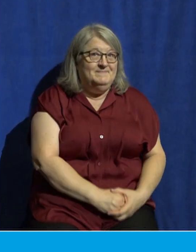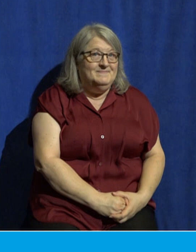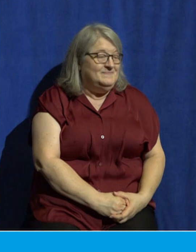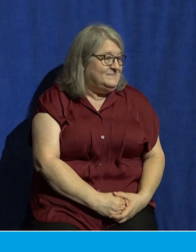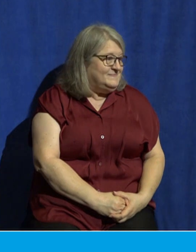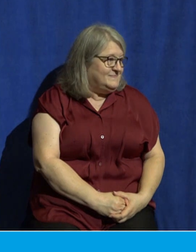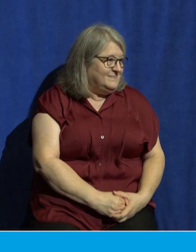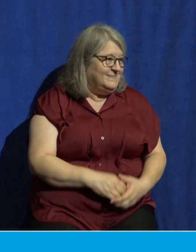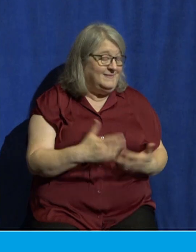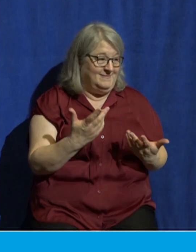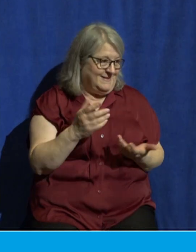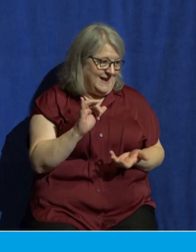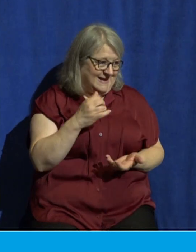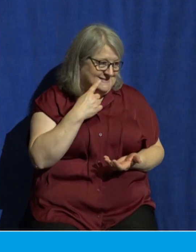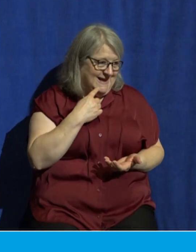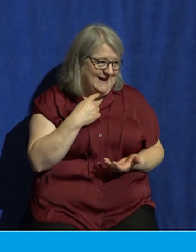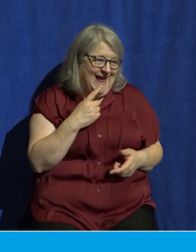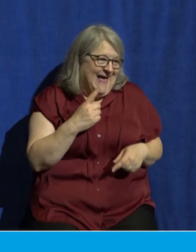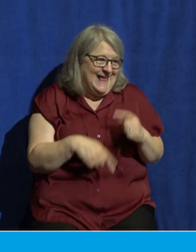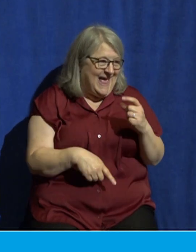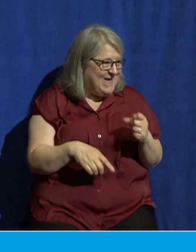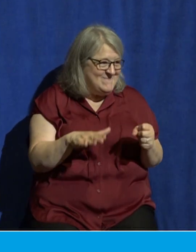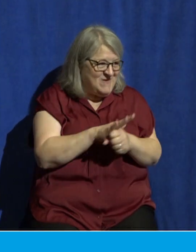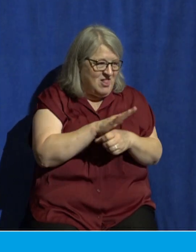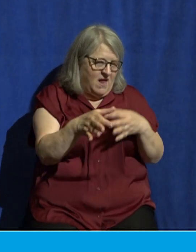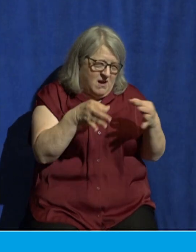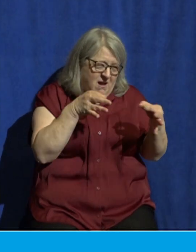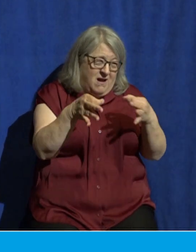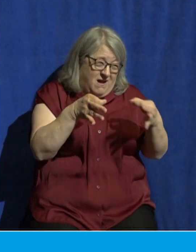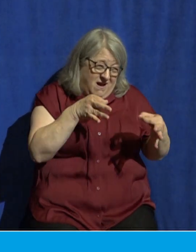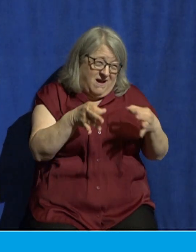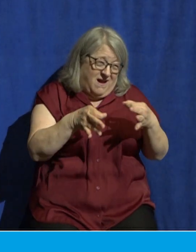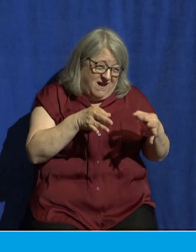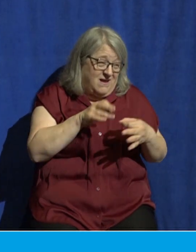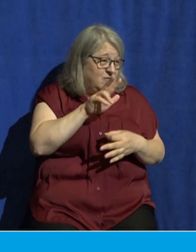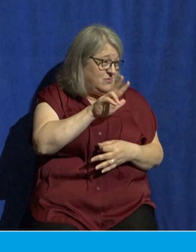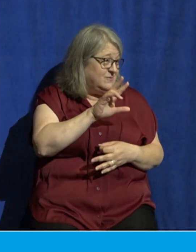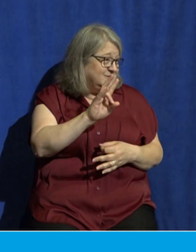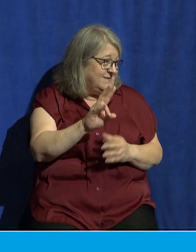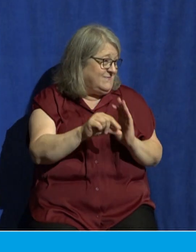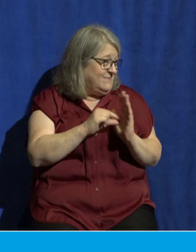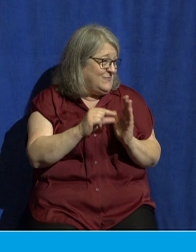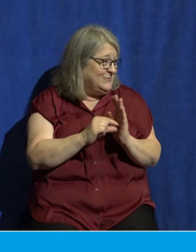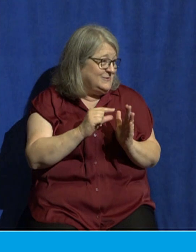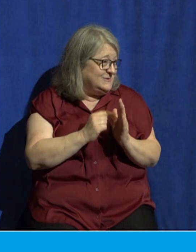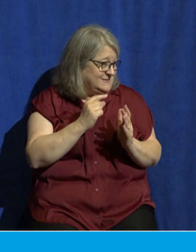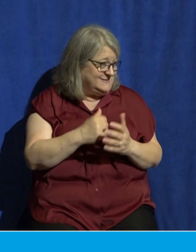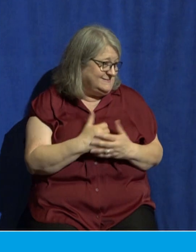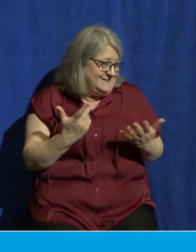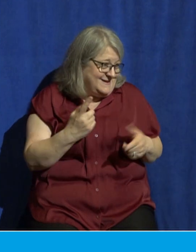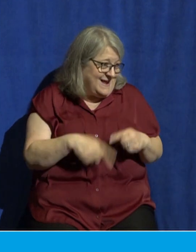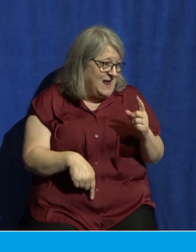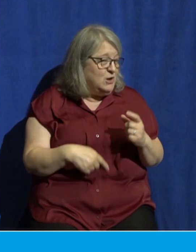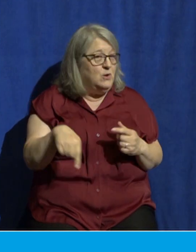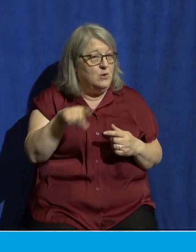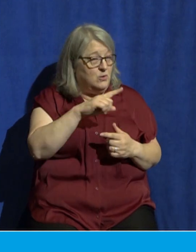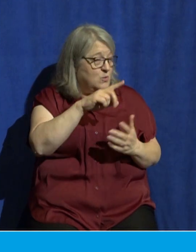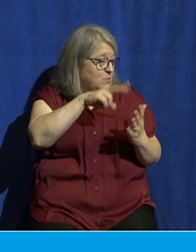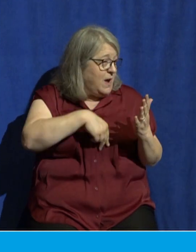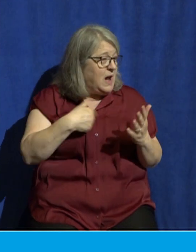Like I said, there's no way I could cover all 37 verses in detail. We read through them. I commented on them. I just want us to be